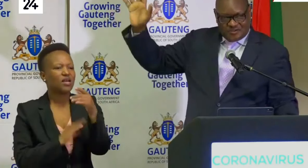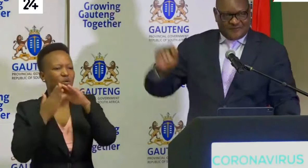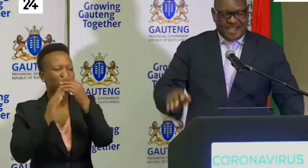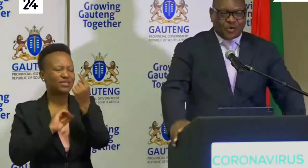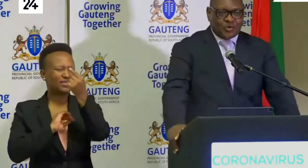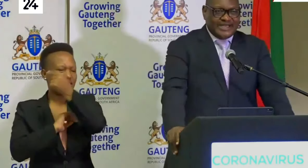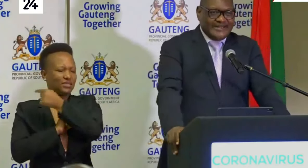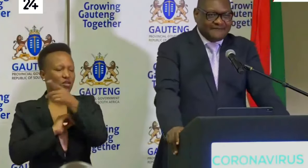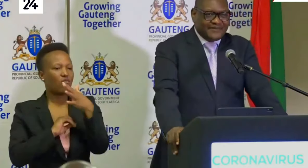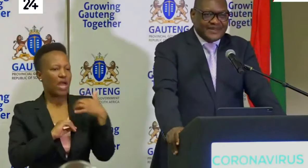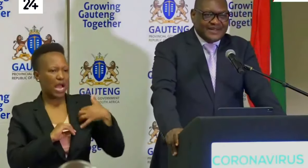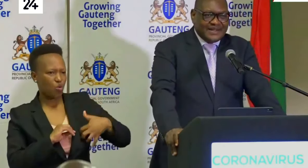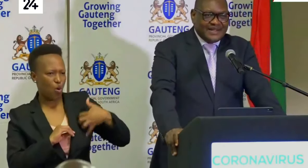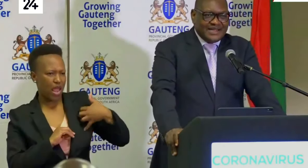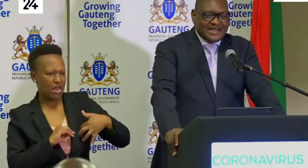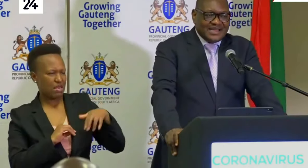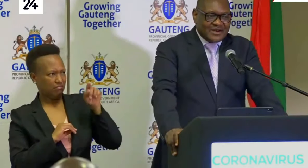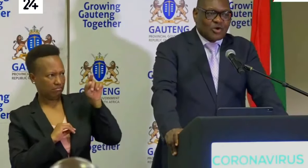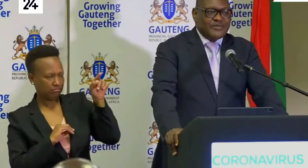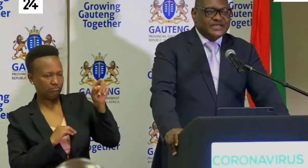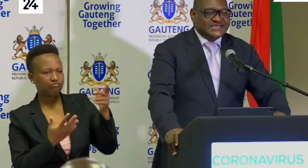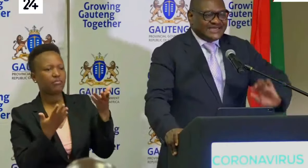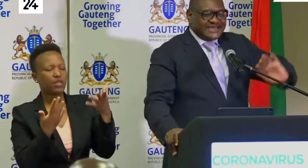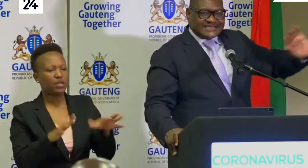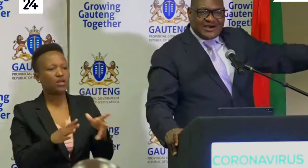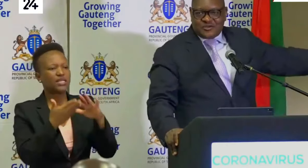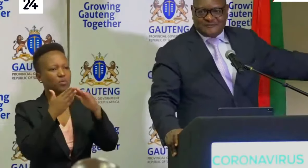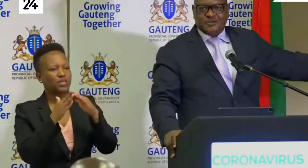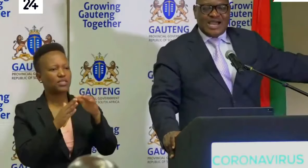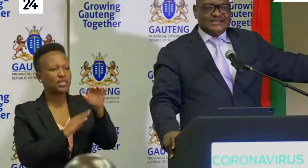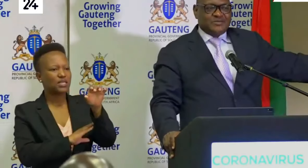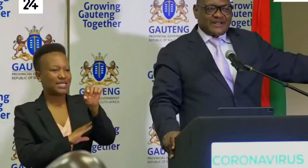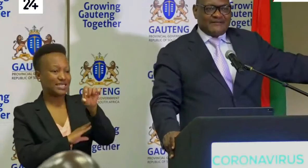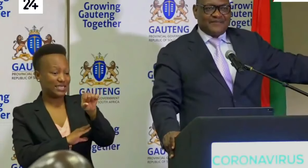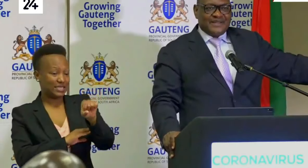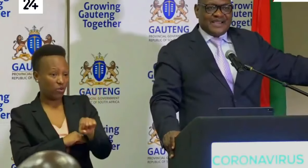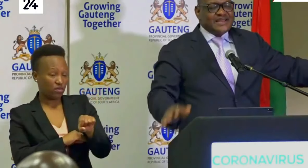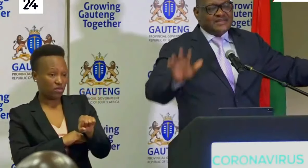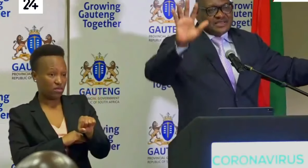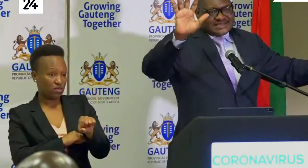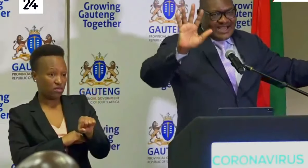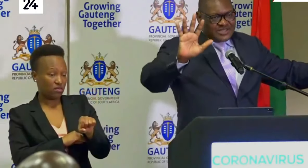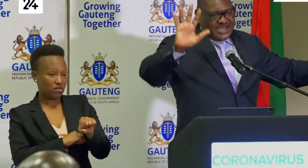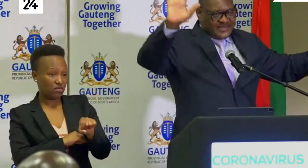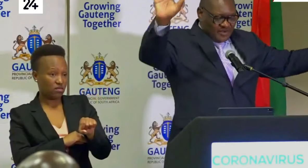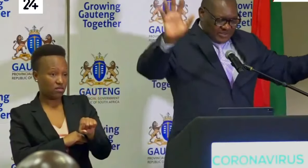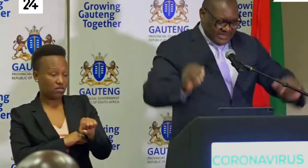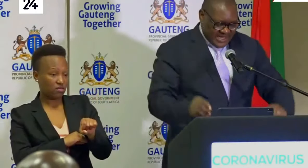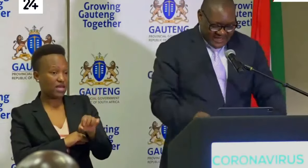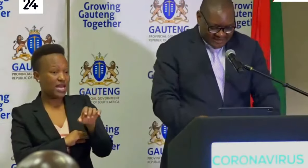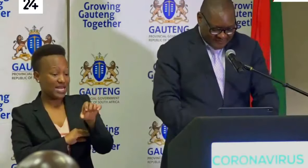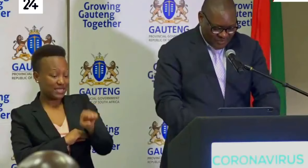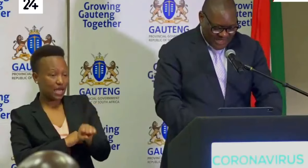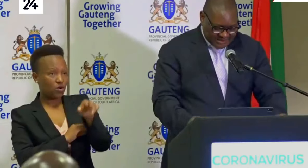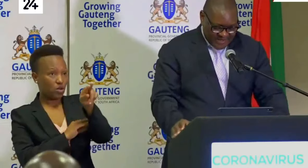and north of Ekuruleni, and communities in the south of Johannesburg, and in the south and the northern